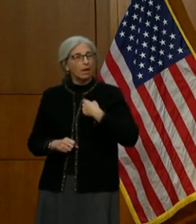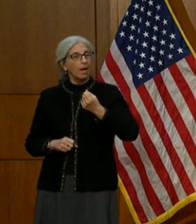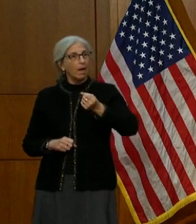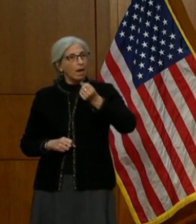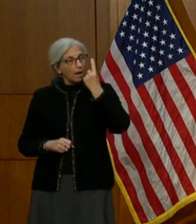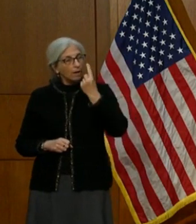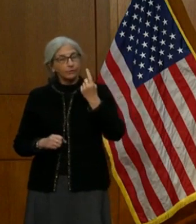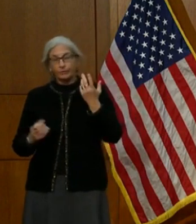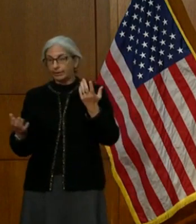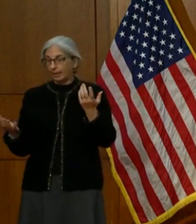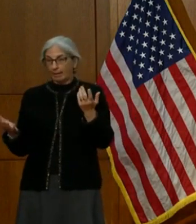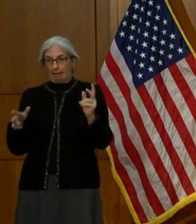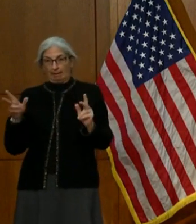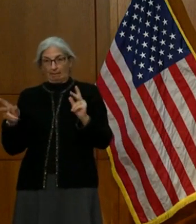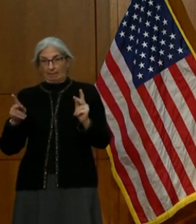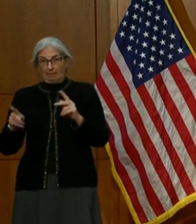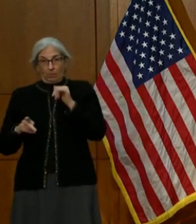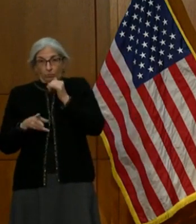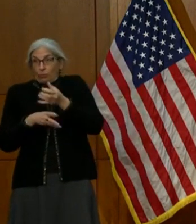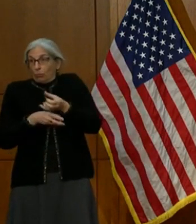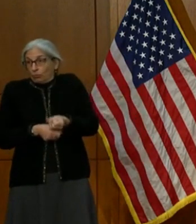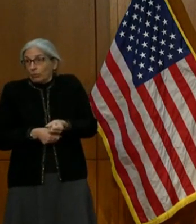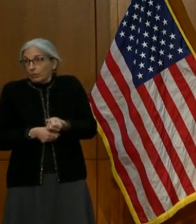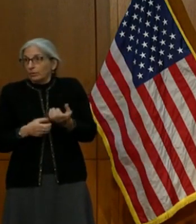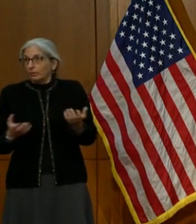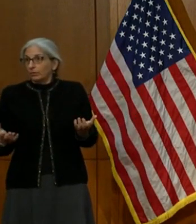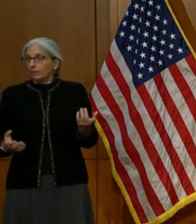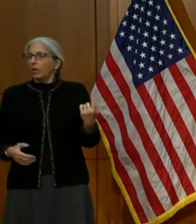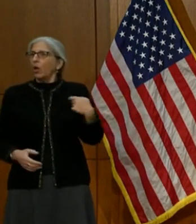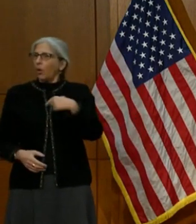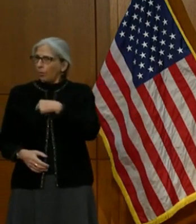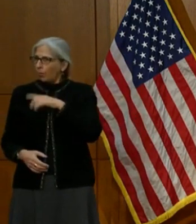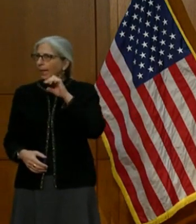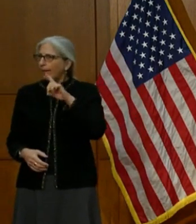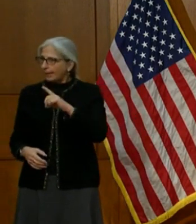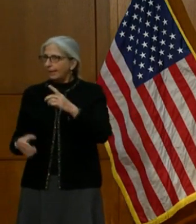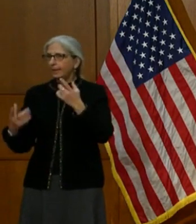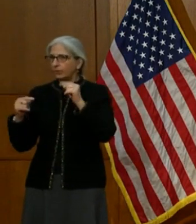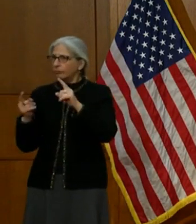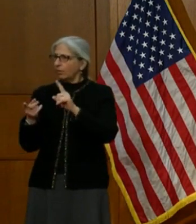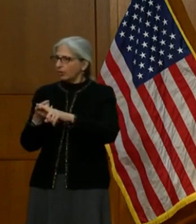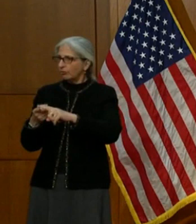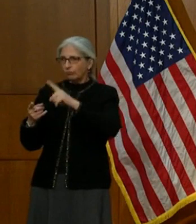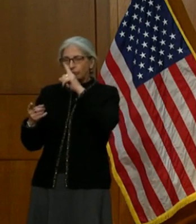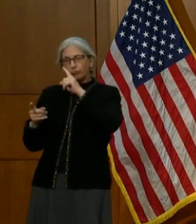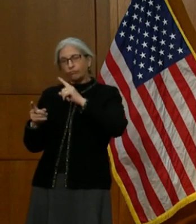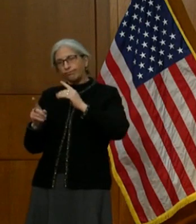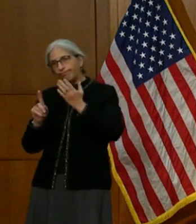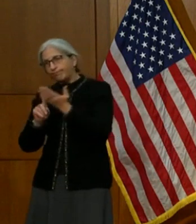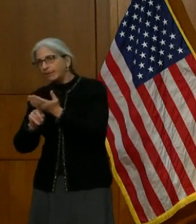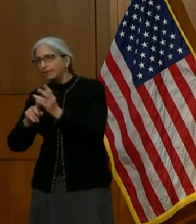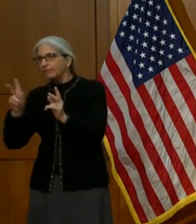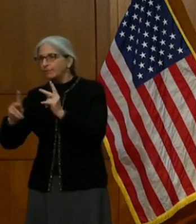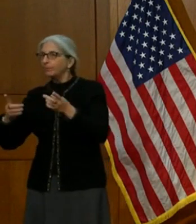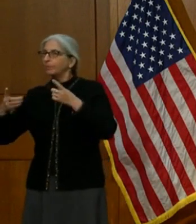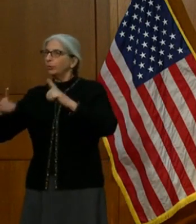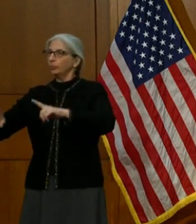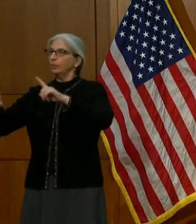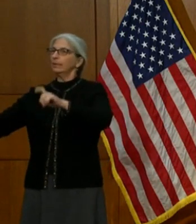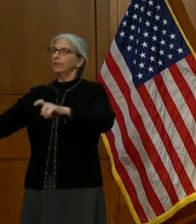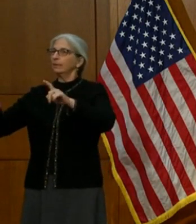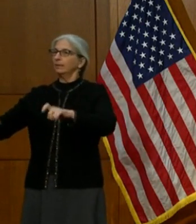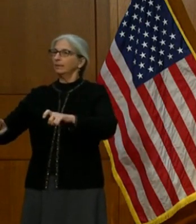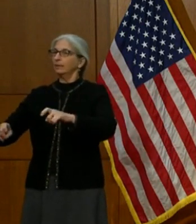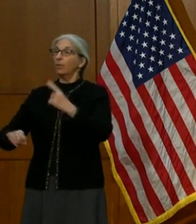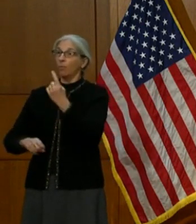of trust there. And we dealt with a lot of that actually during the testing. And one of the things that we did to